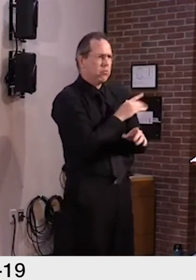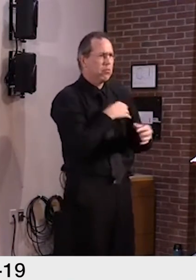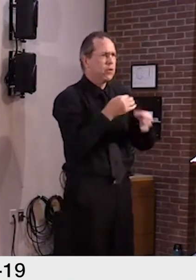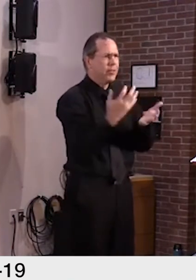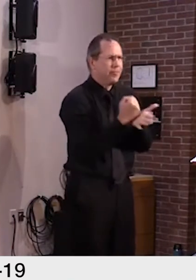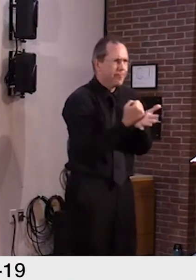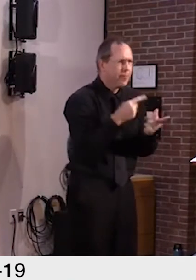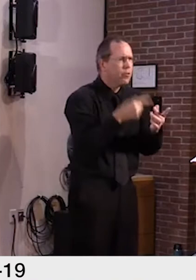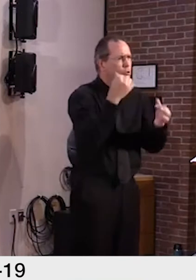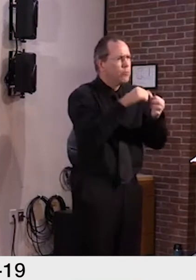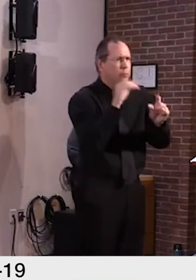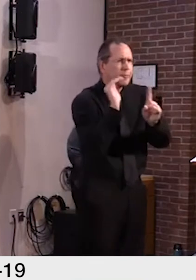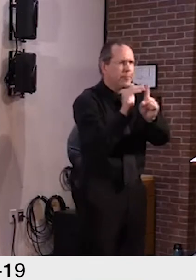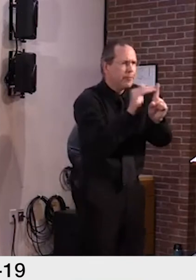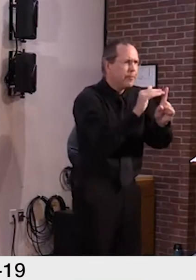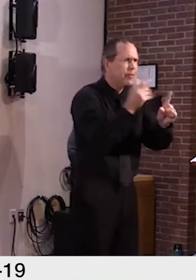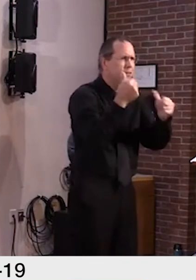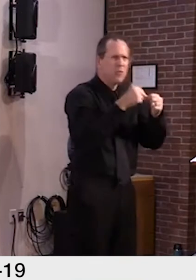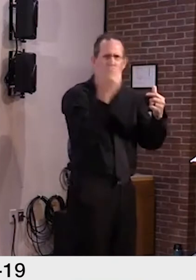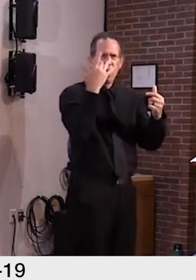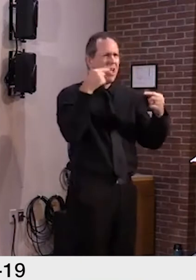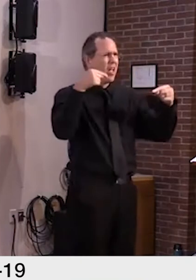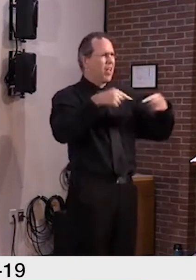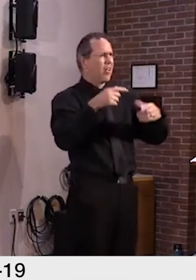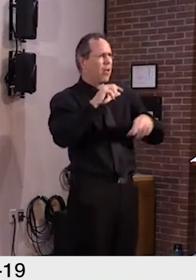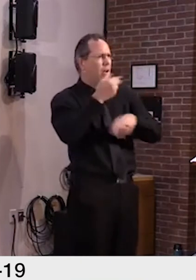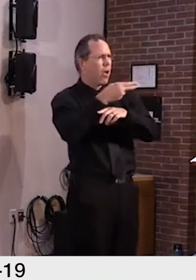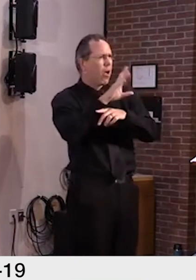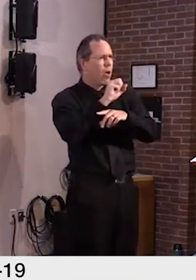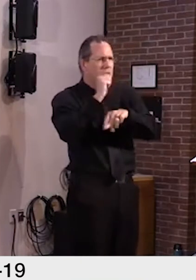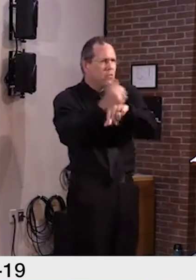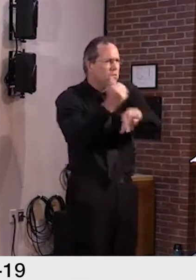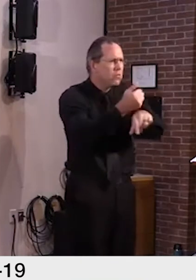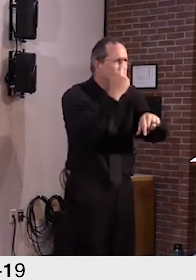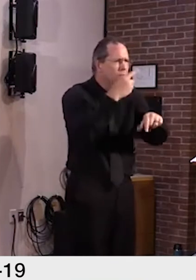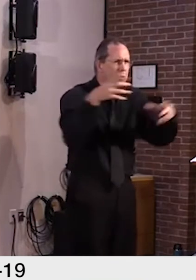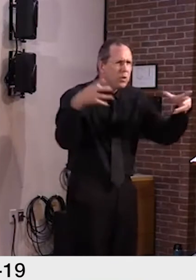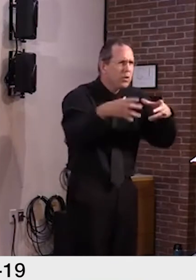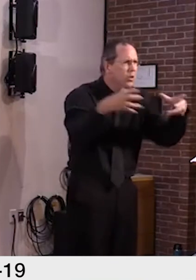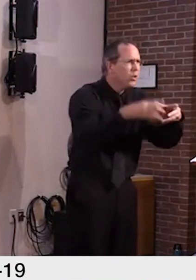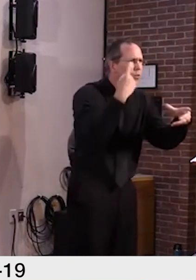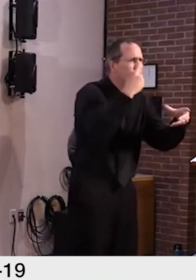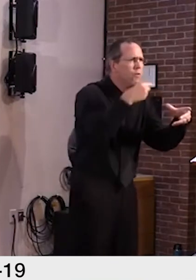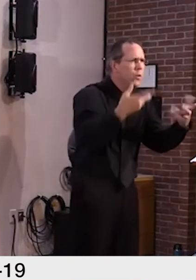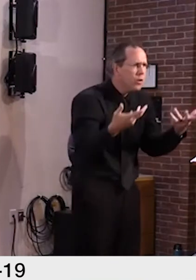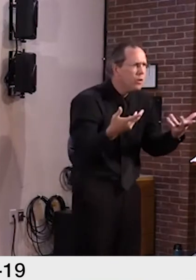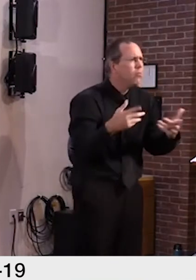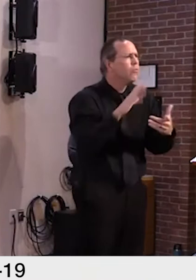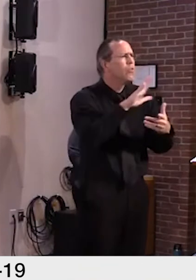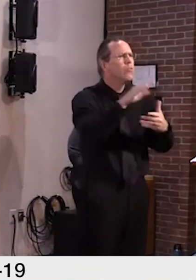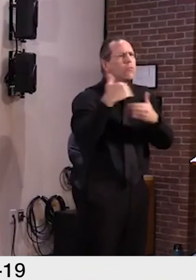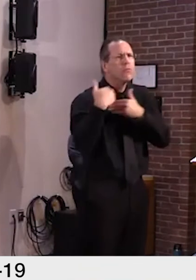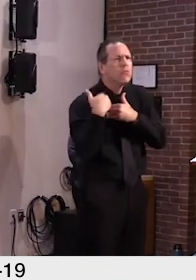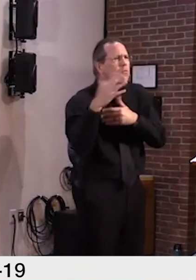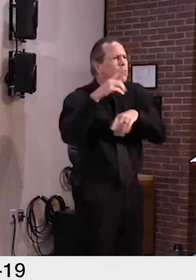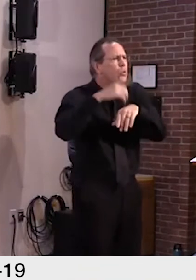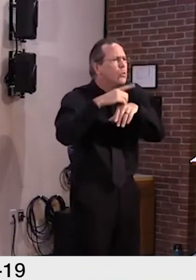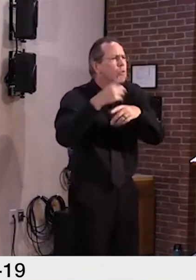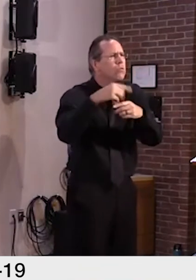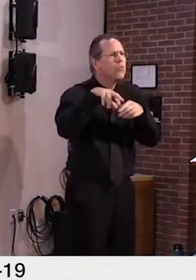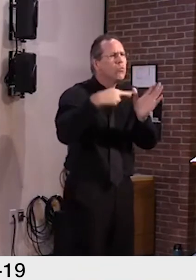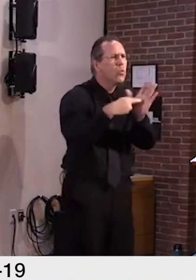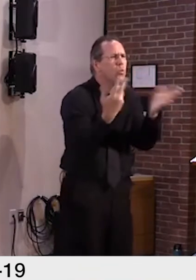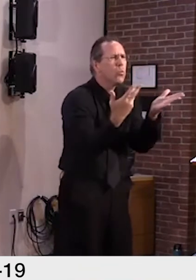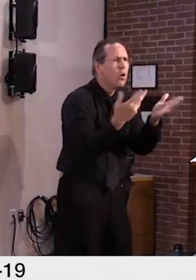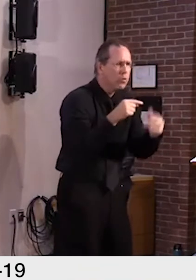of why we're doing this and the role we all need to play. Giving kids a good foundation